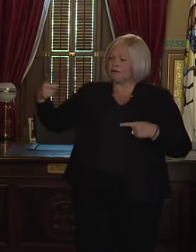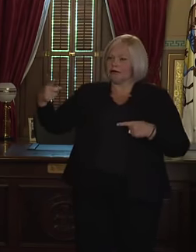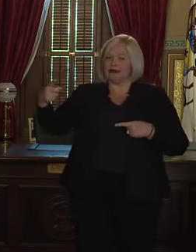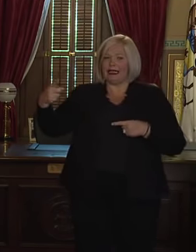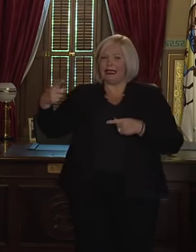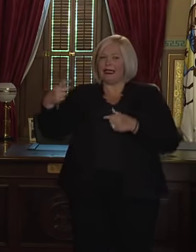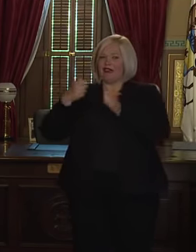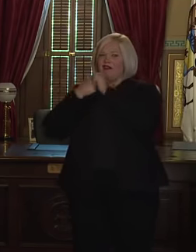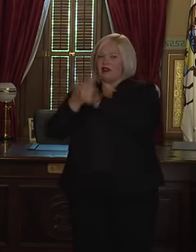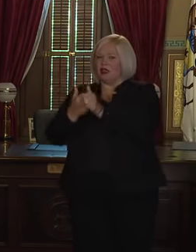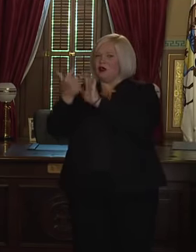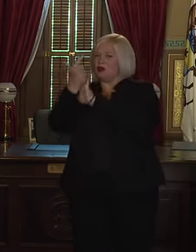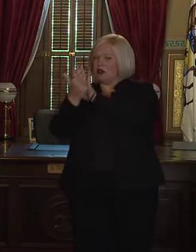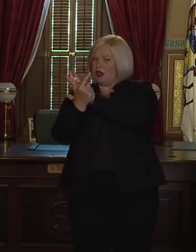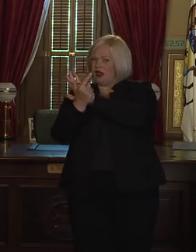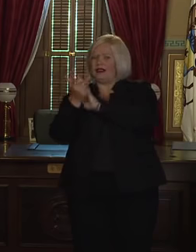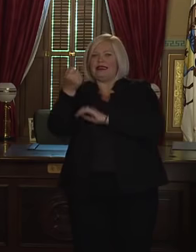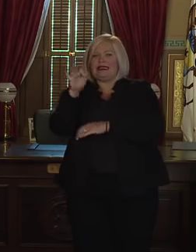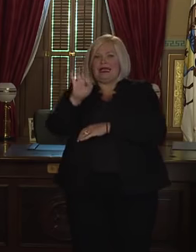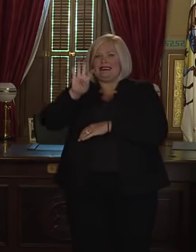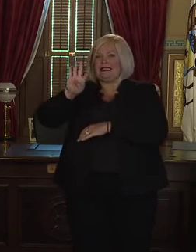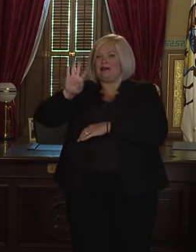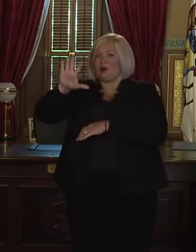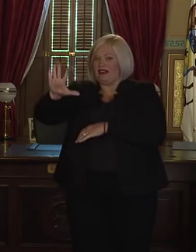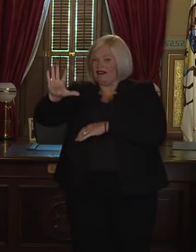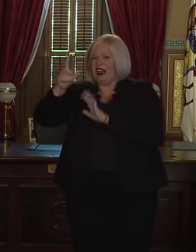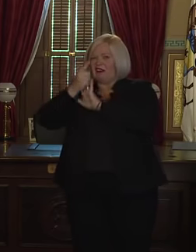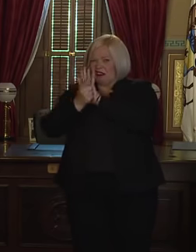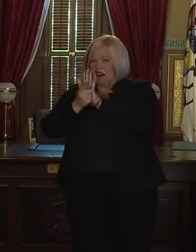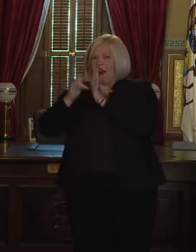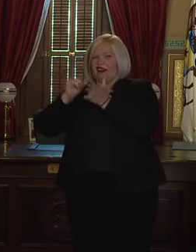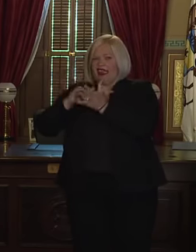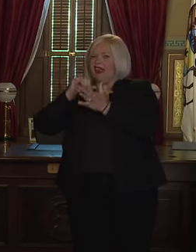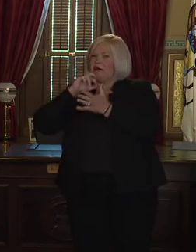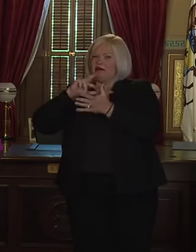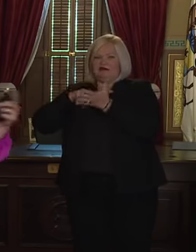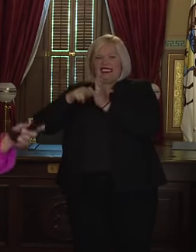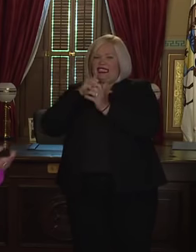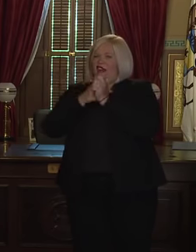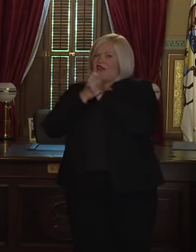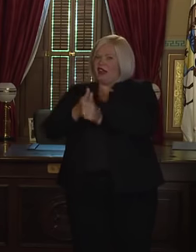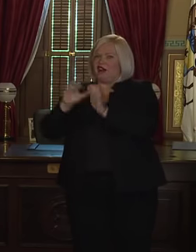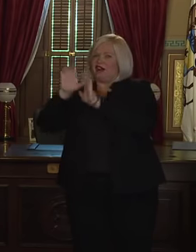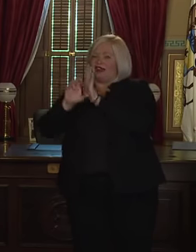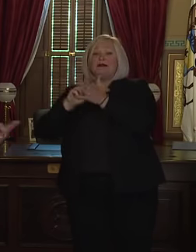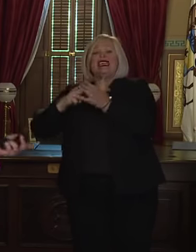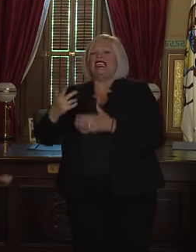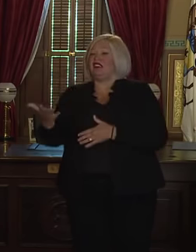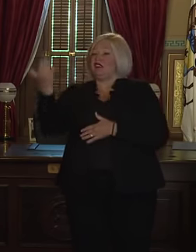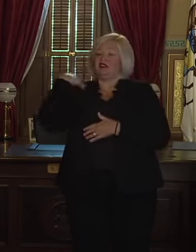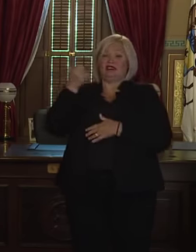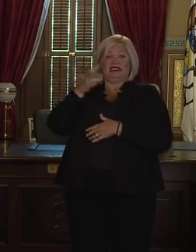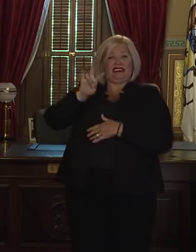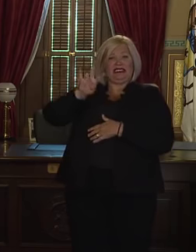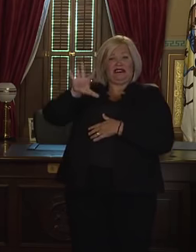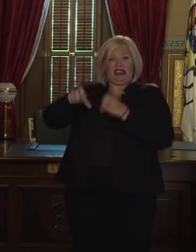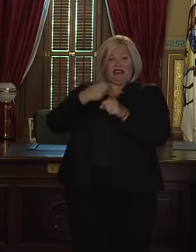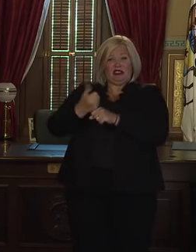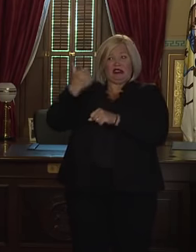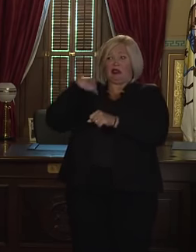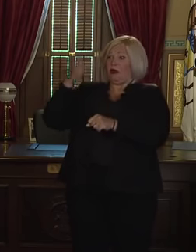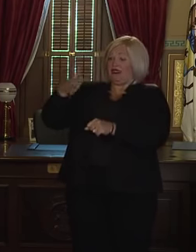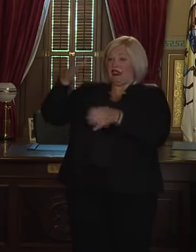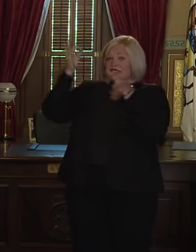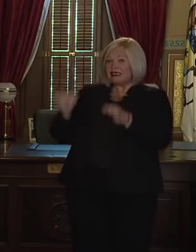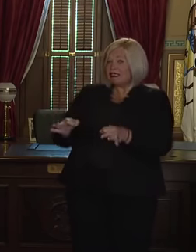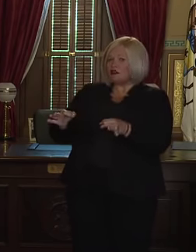law, the 1945 law, unconstitutional, meaning that that legislature 75 years ago didn't